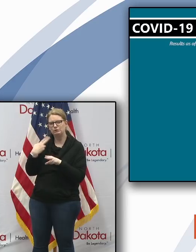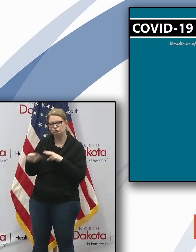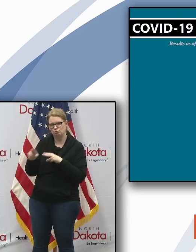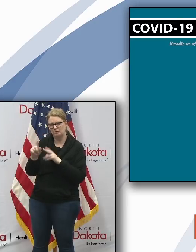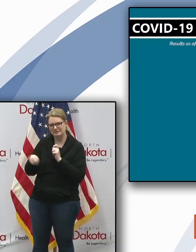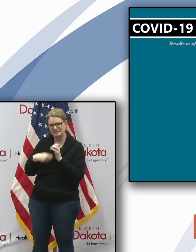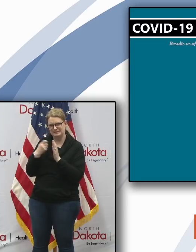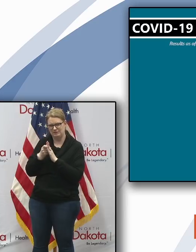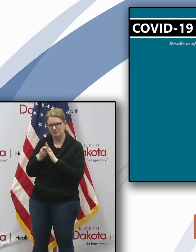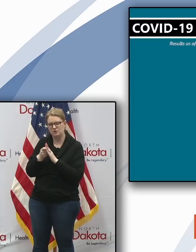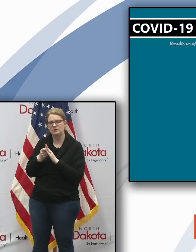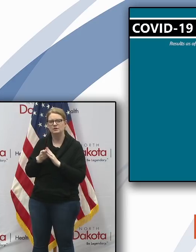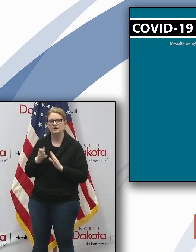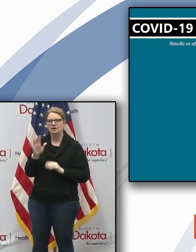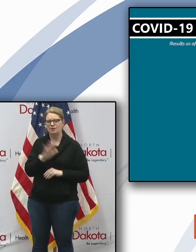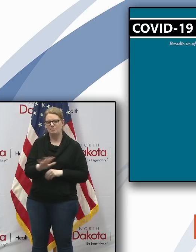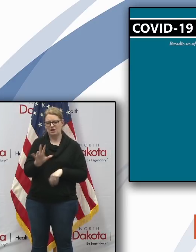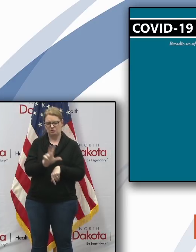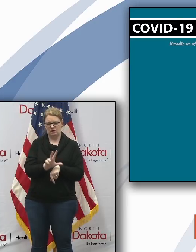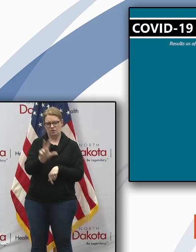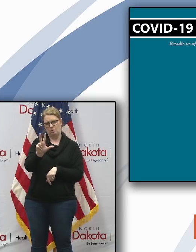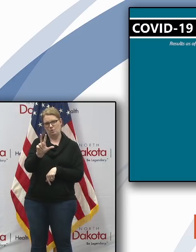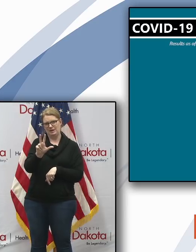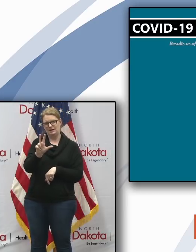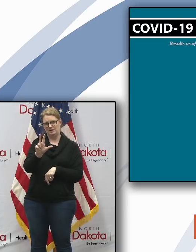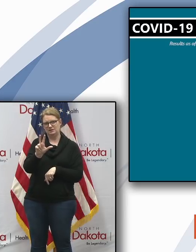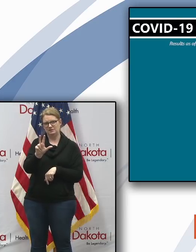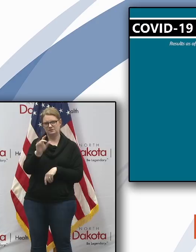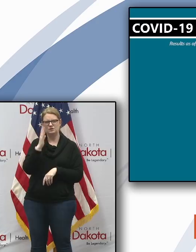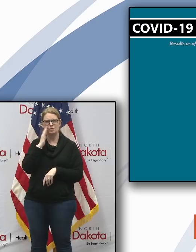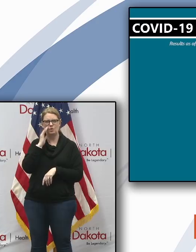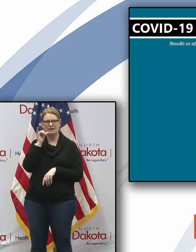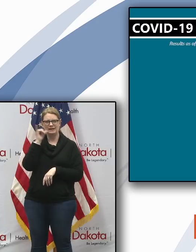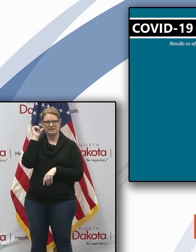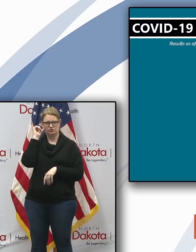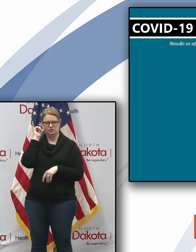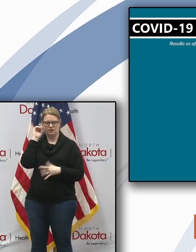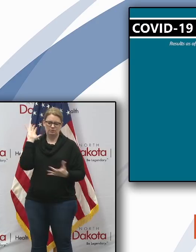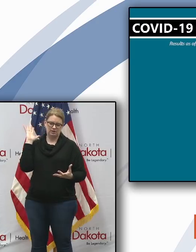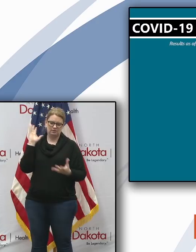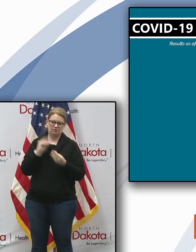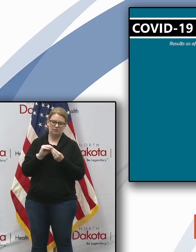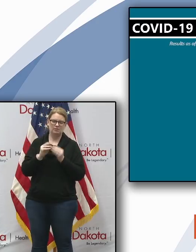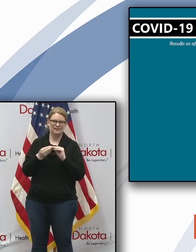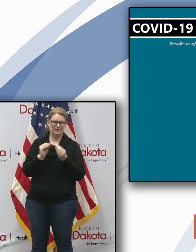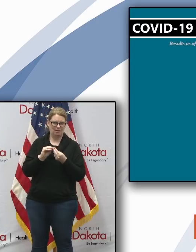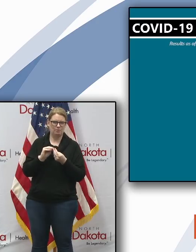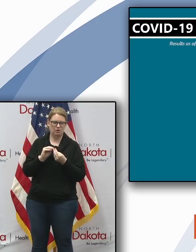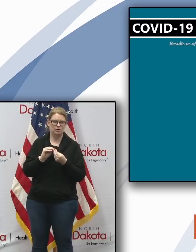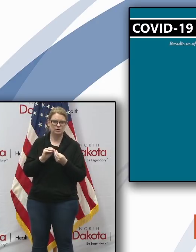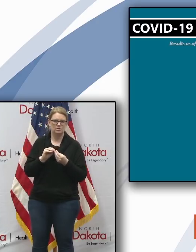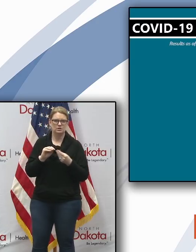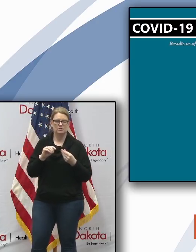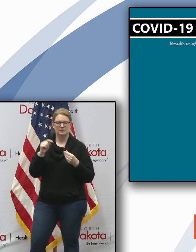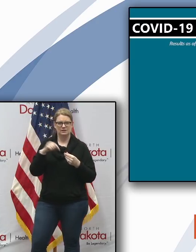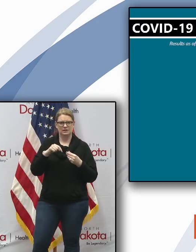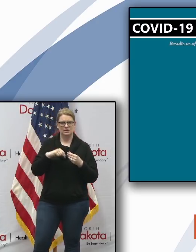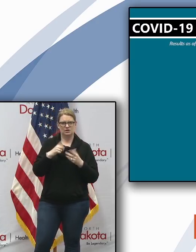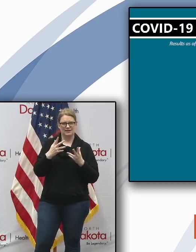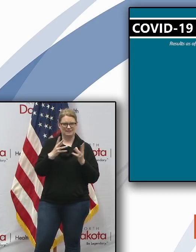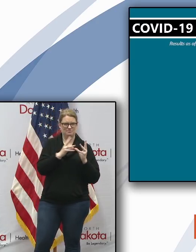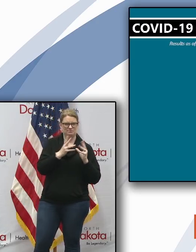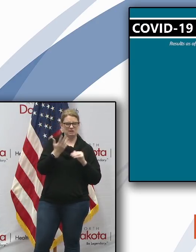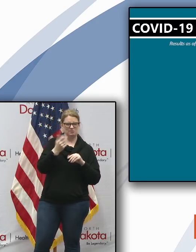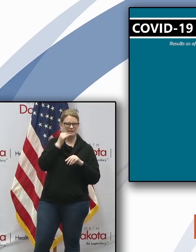that's from approximately 3 p.m yesterday when we consolidated the numbers reported that reported yesterday here at the briefing at four